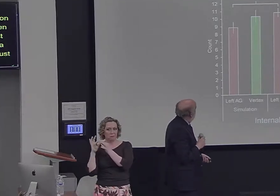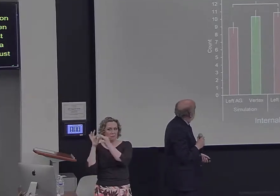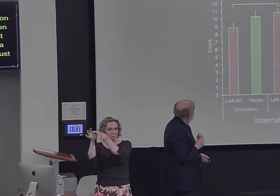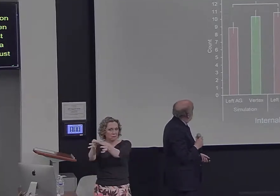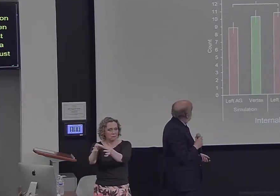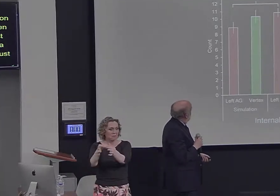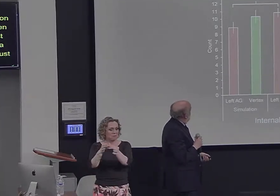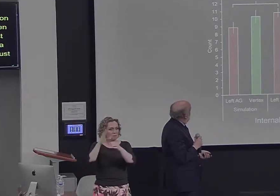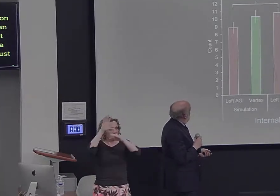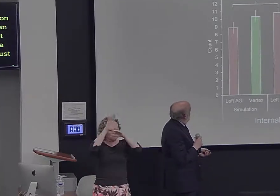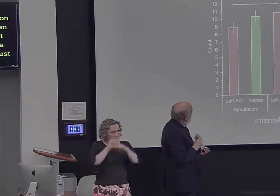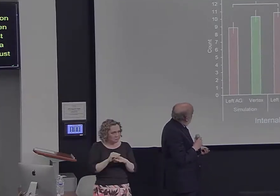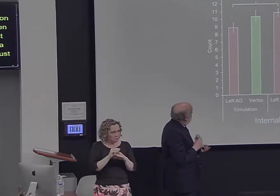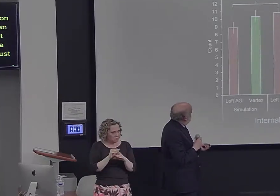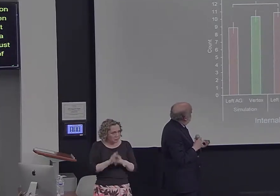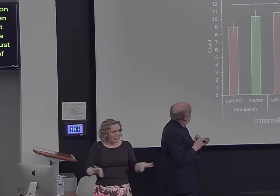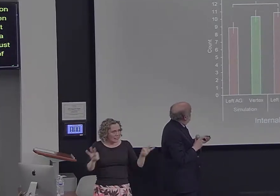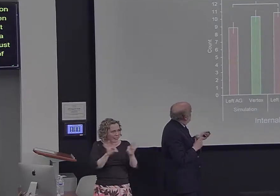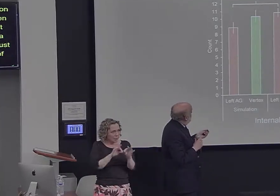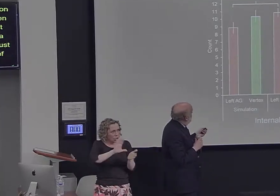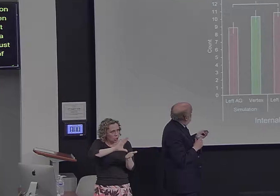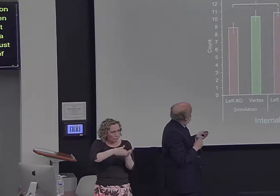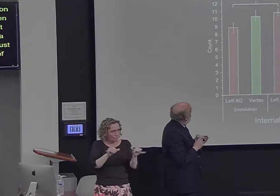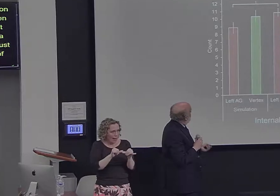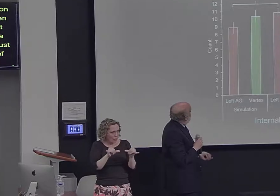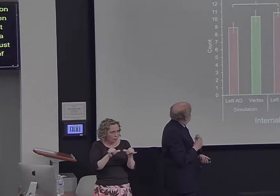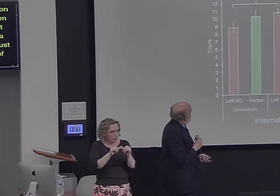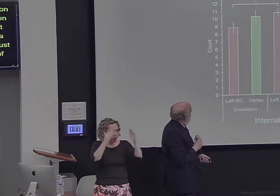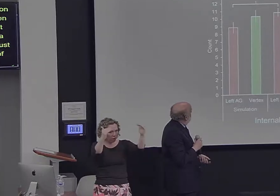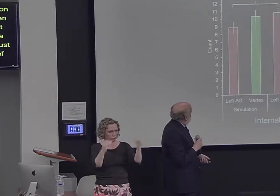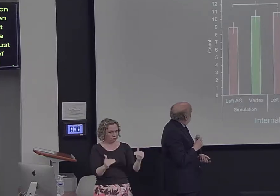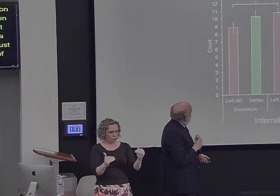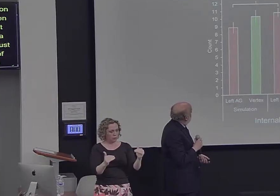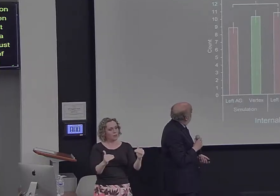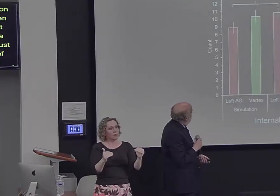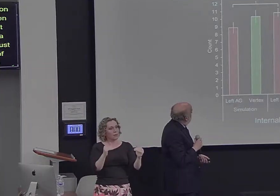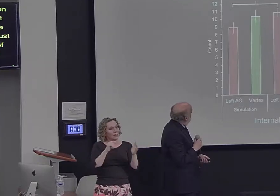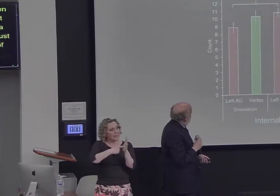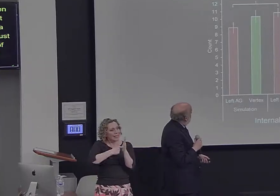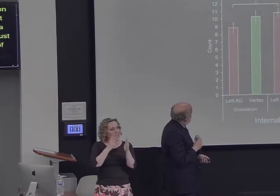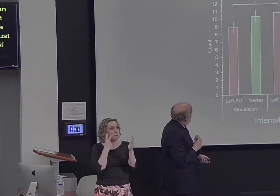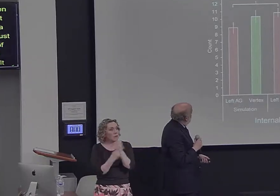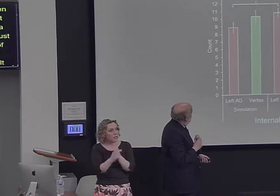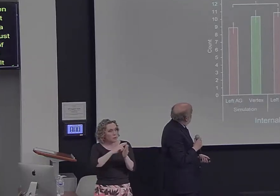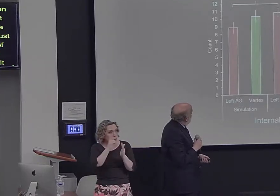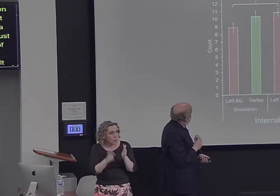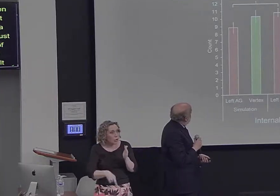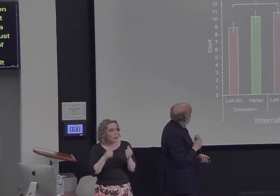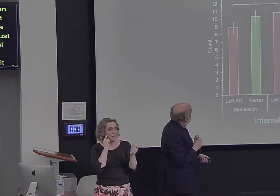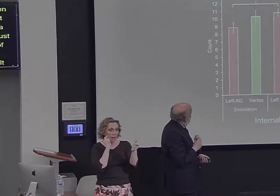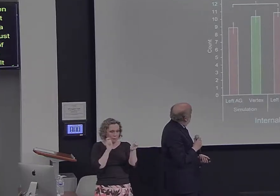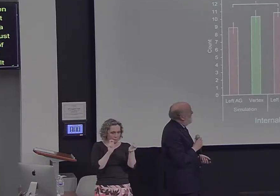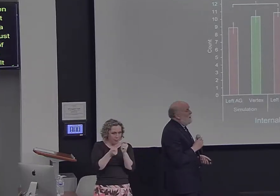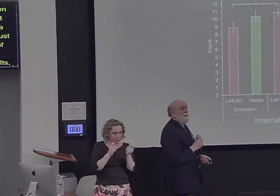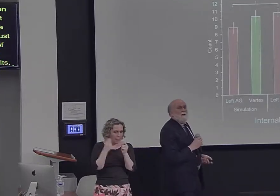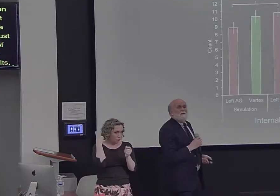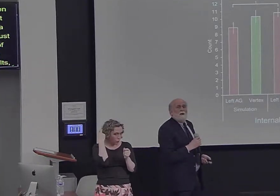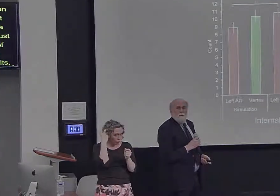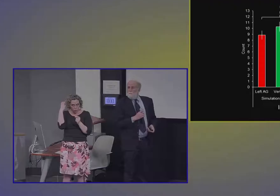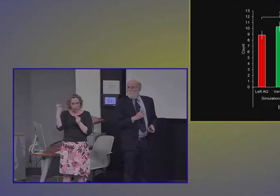reduction. So there we do see the key predicted result that manipulating episodic retrieval in this way has a comparable